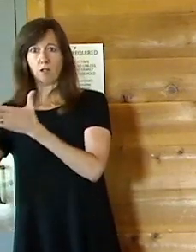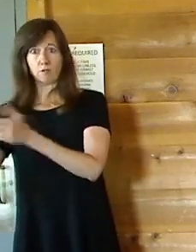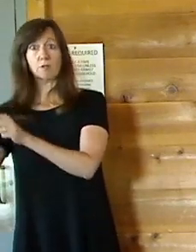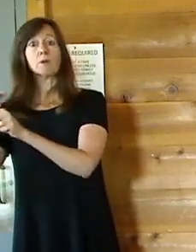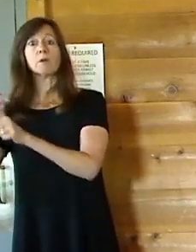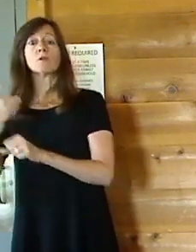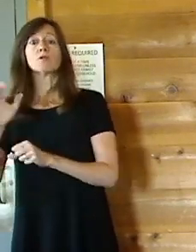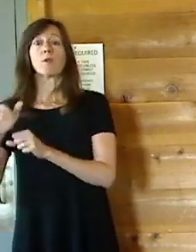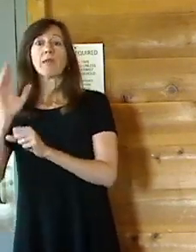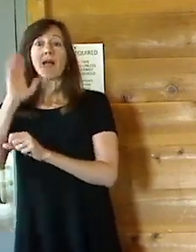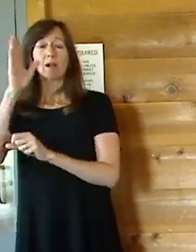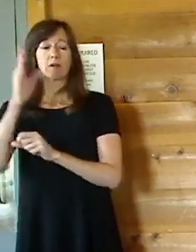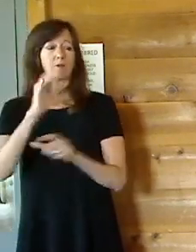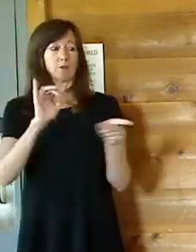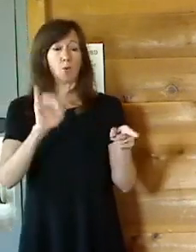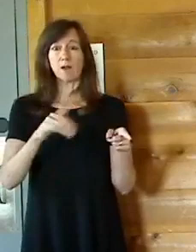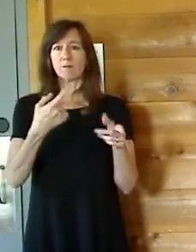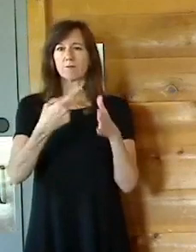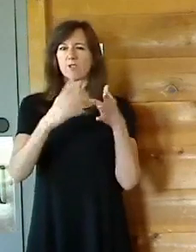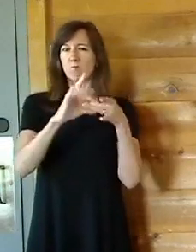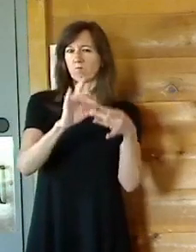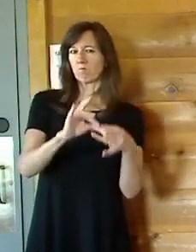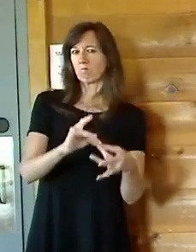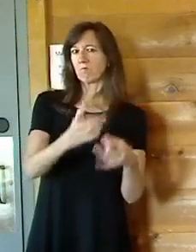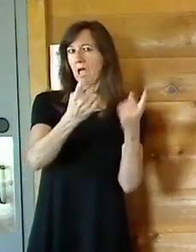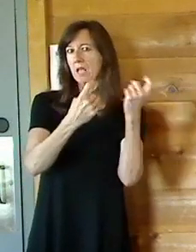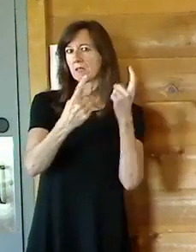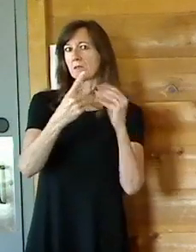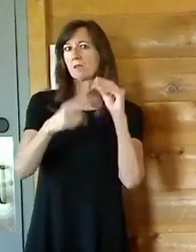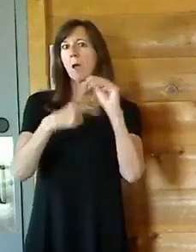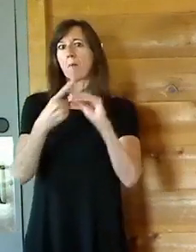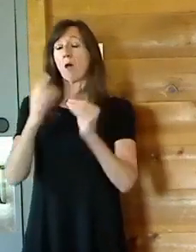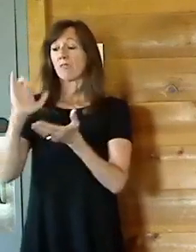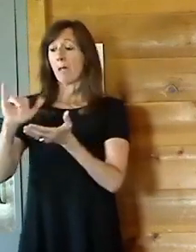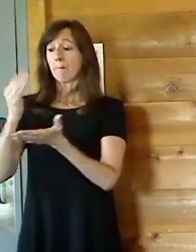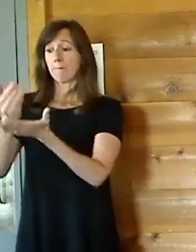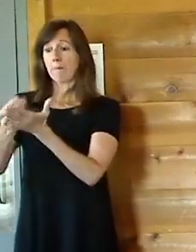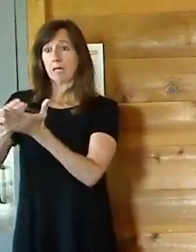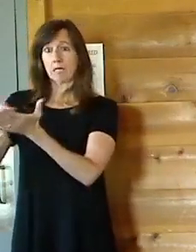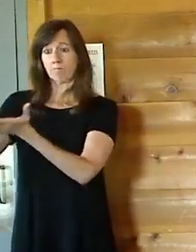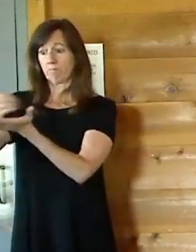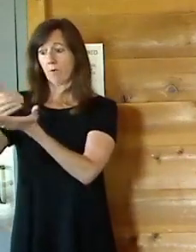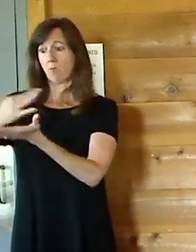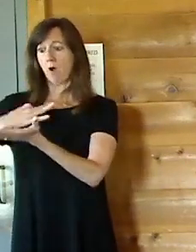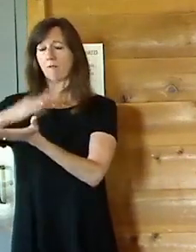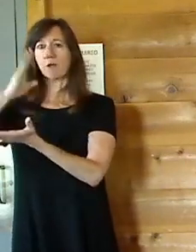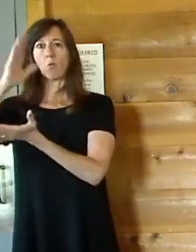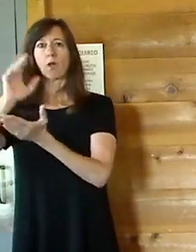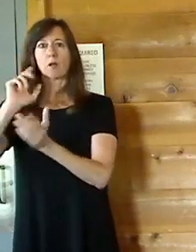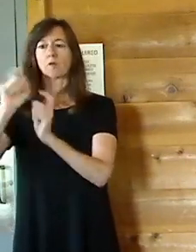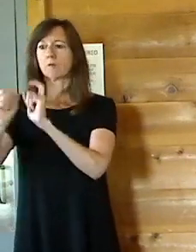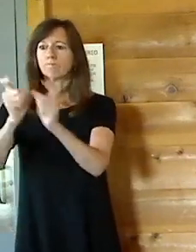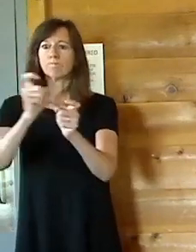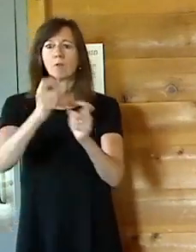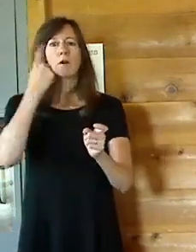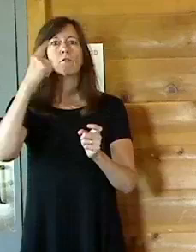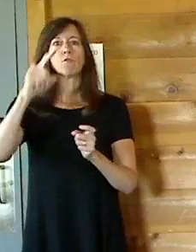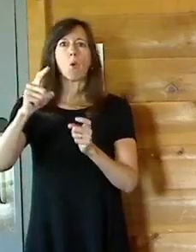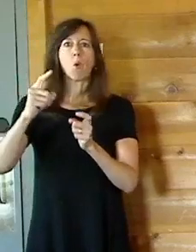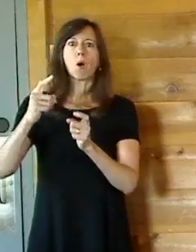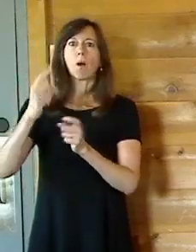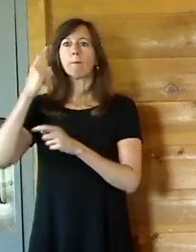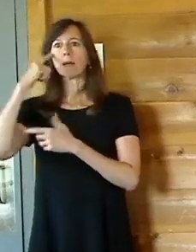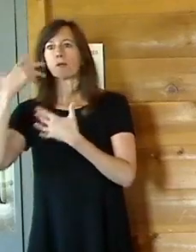you're referring to. We'll be able to invest those dollars into mental health, homeless, and housing. And then also, we